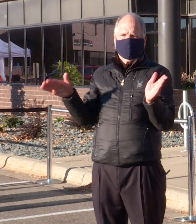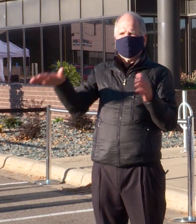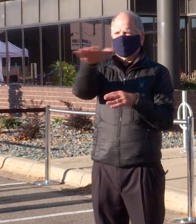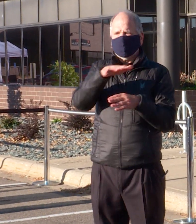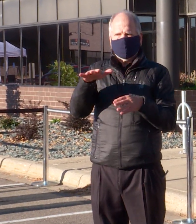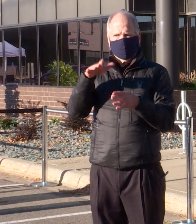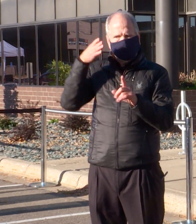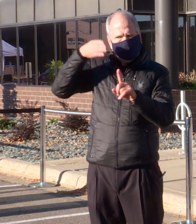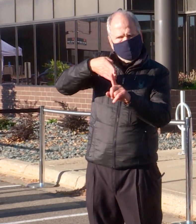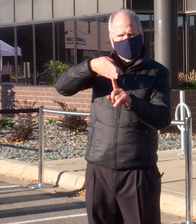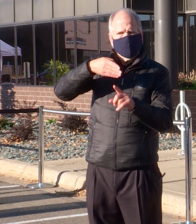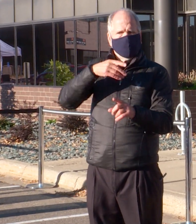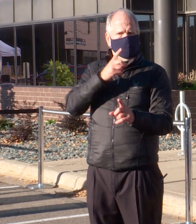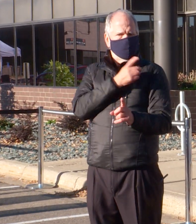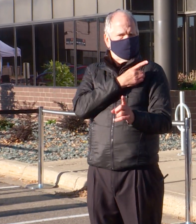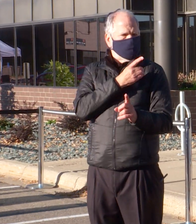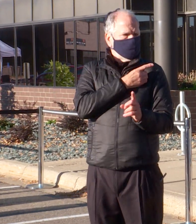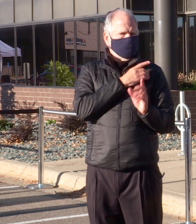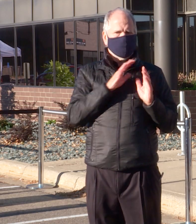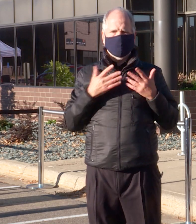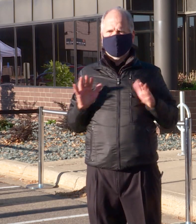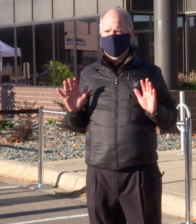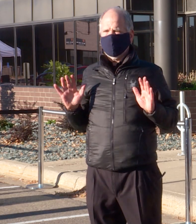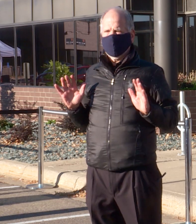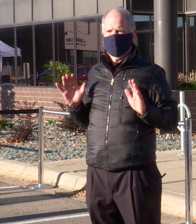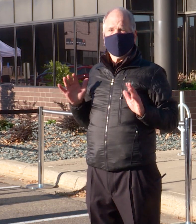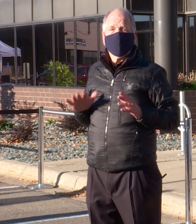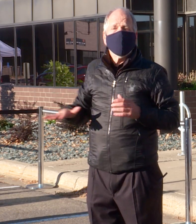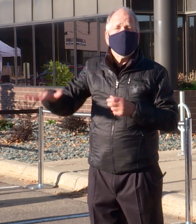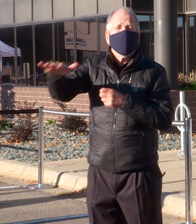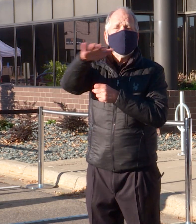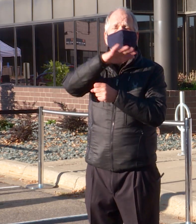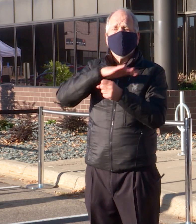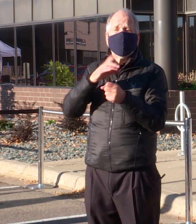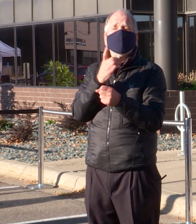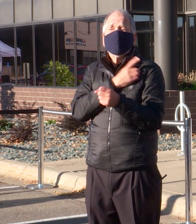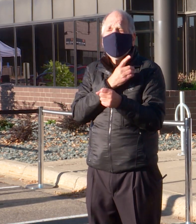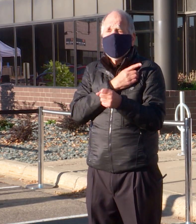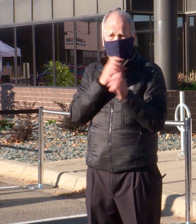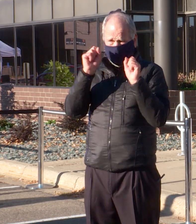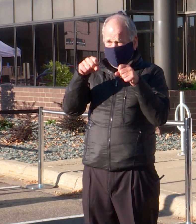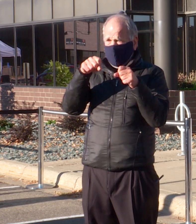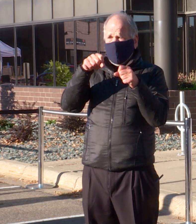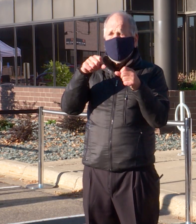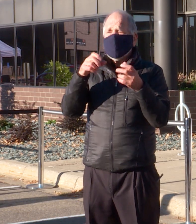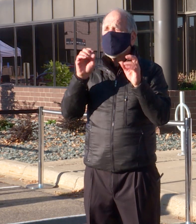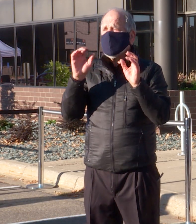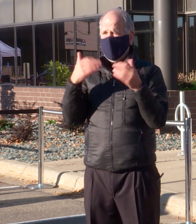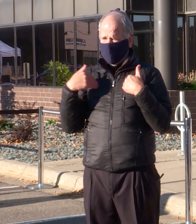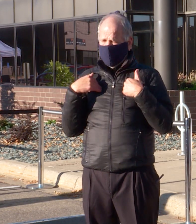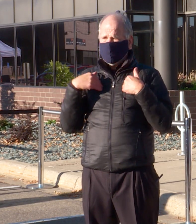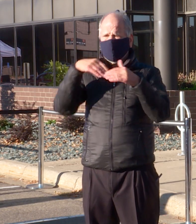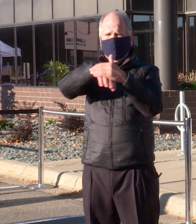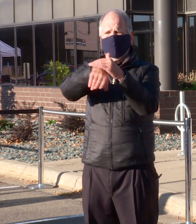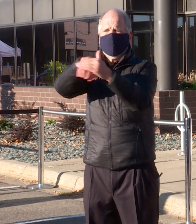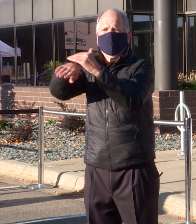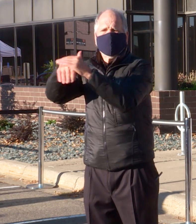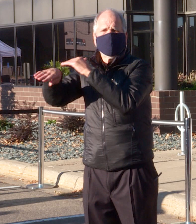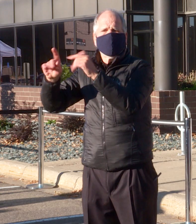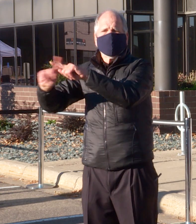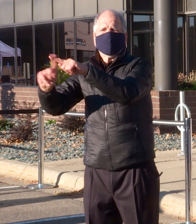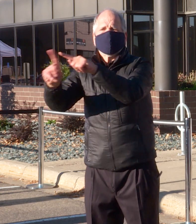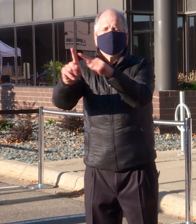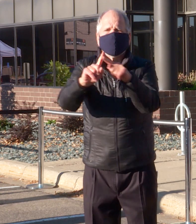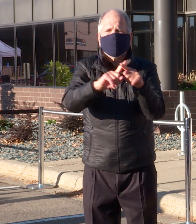city to cast that ballot, and we are expanding that access through many modes. First and foremost,